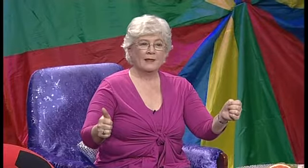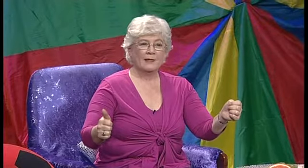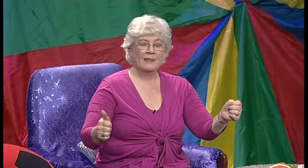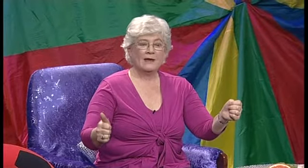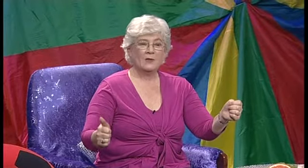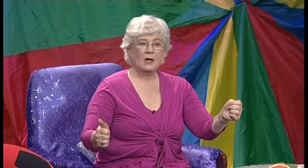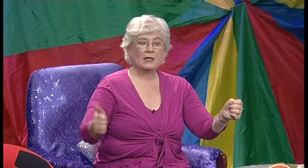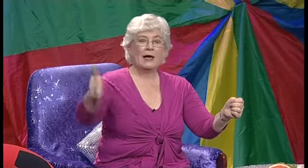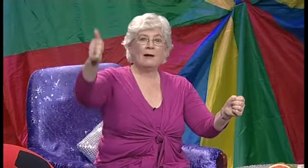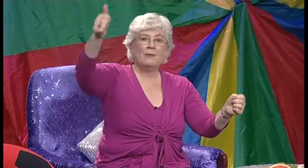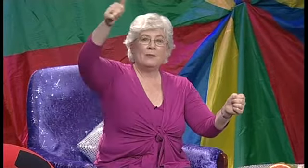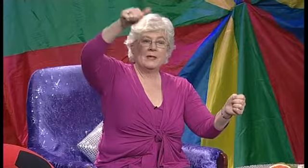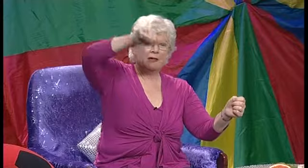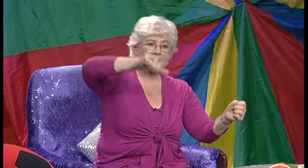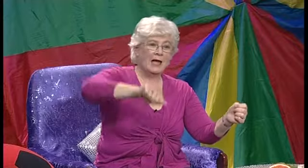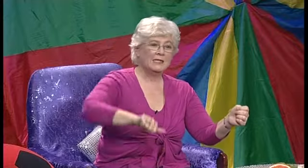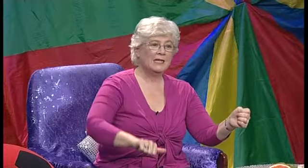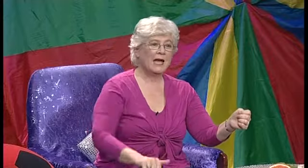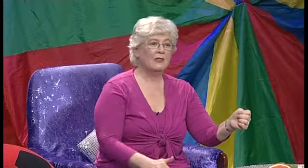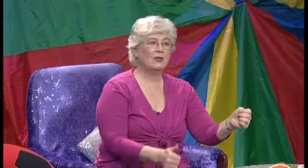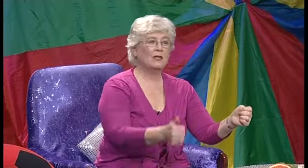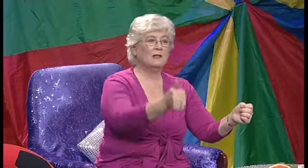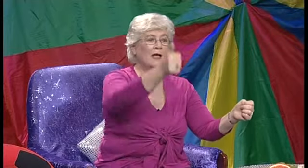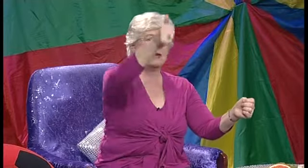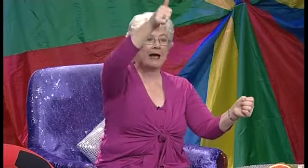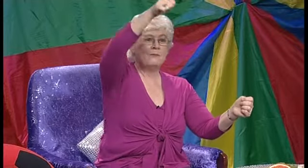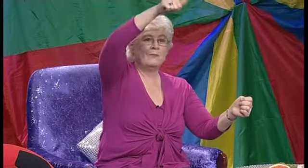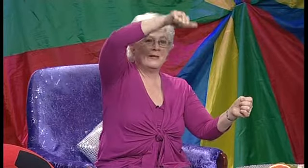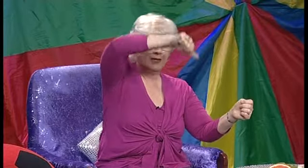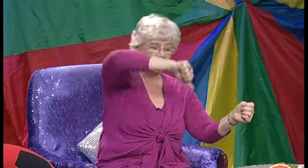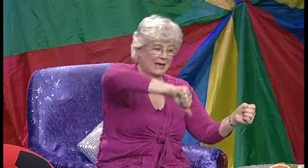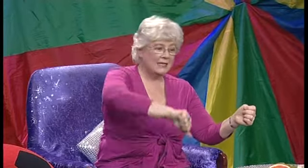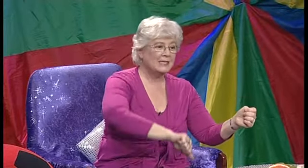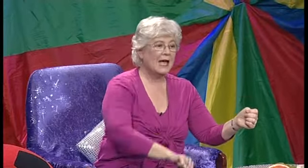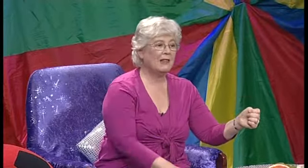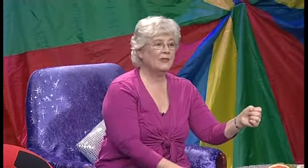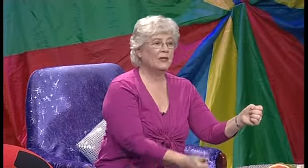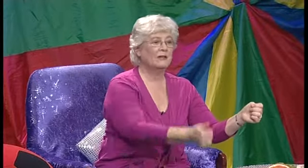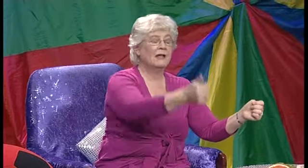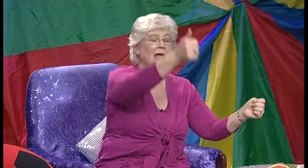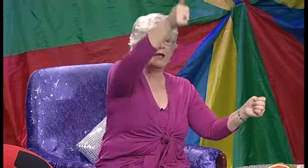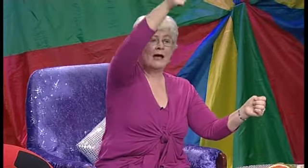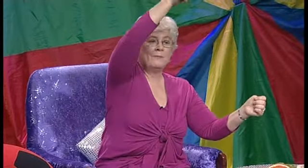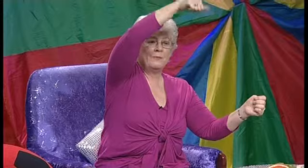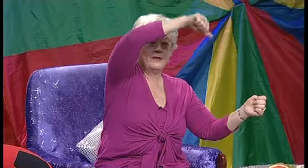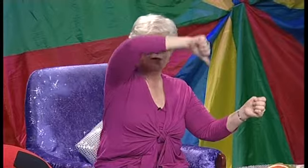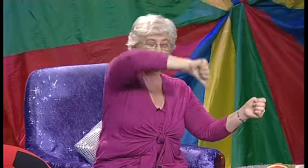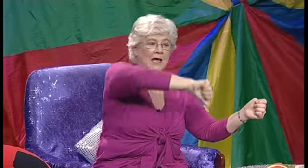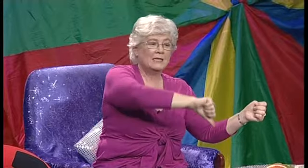Then he went up the hill and down the hill and up the hill and down the hill and up the hill and